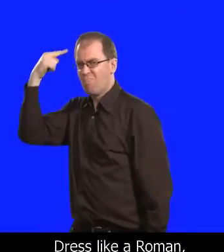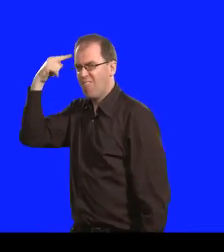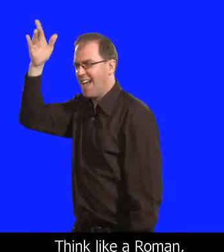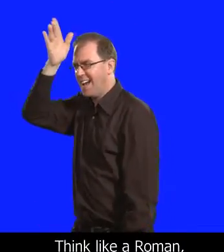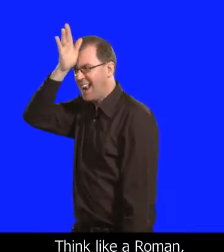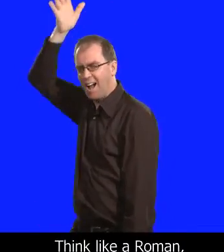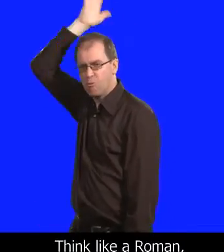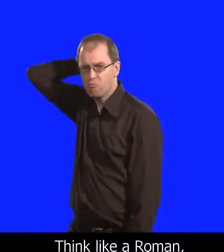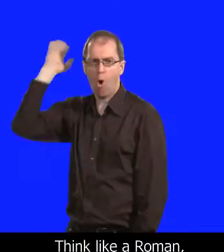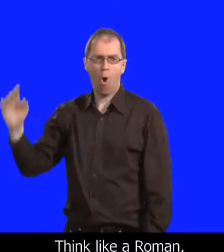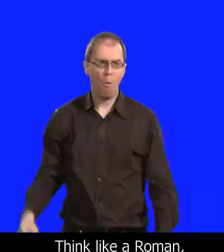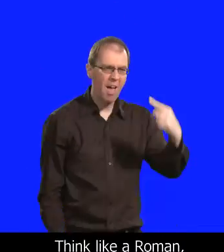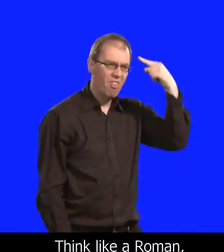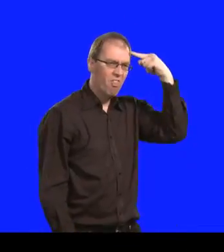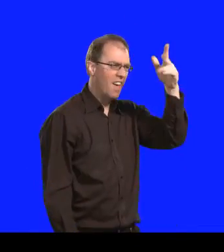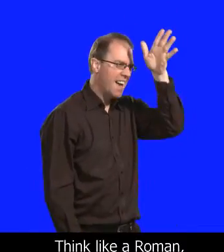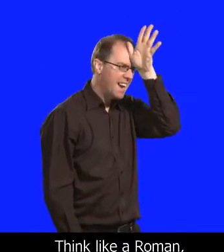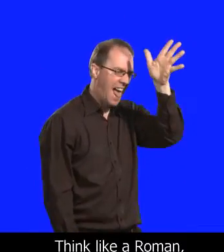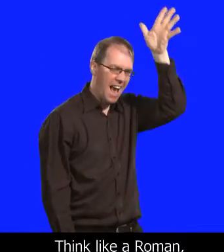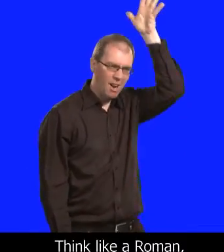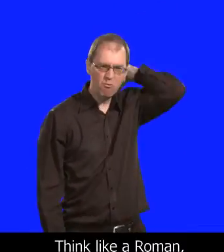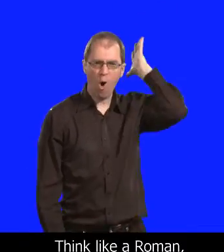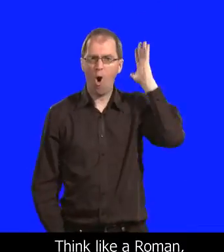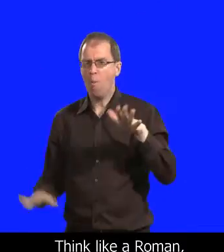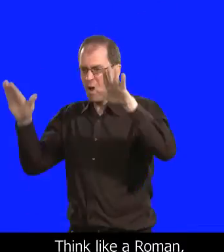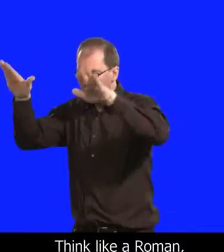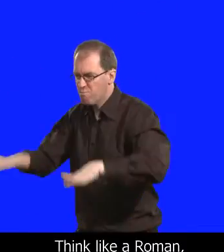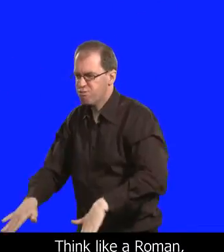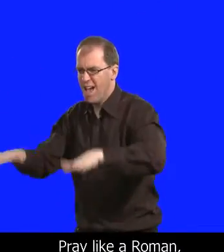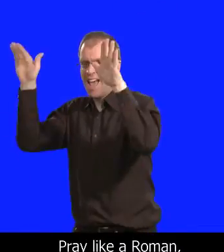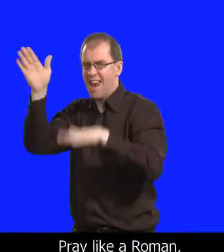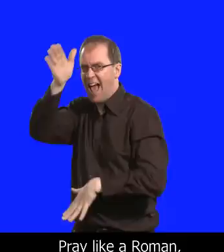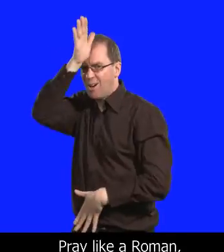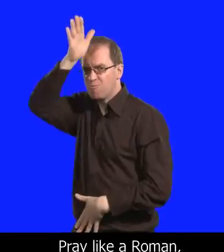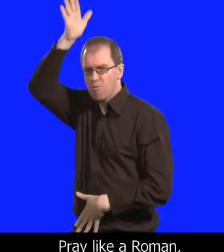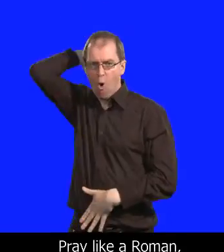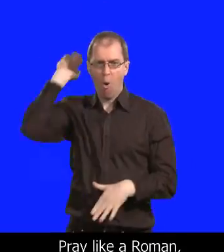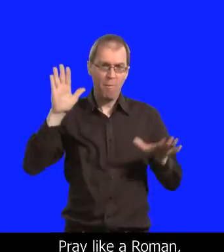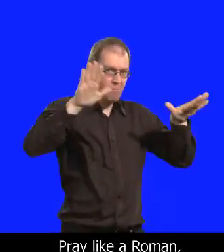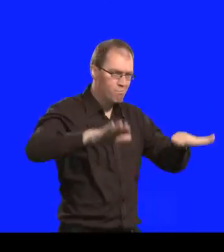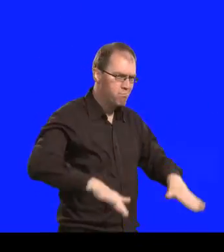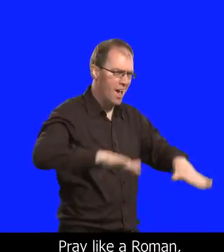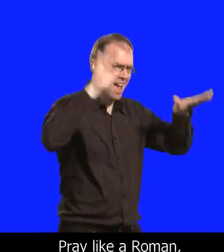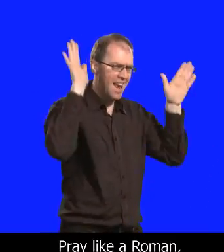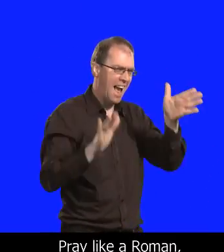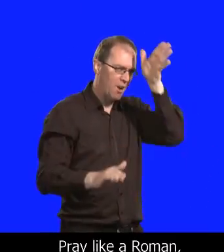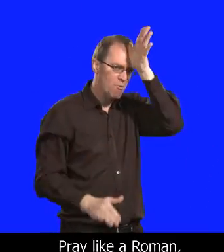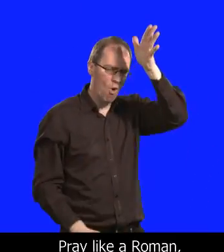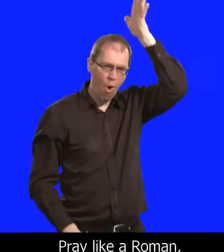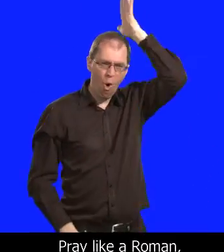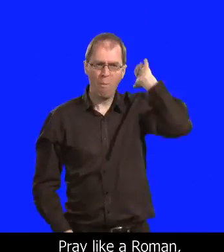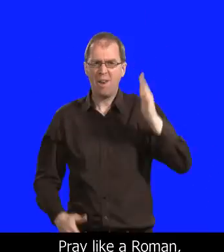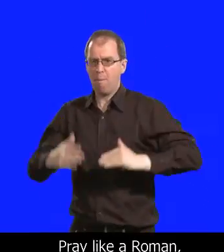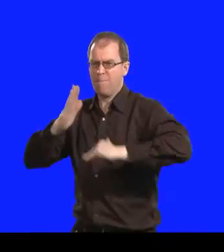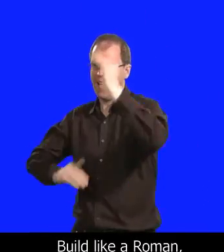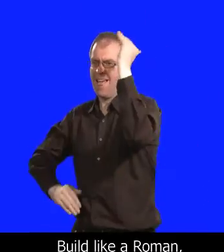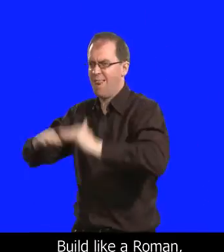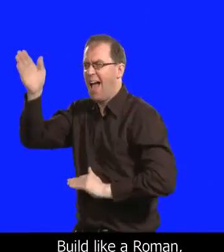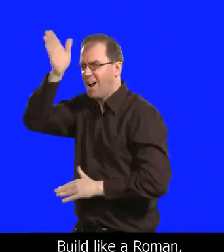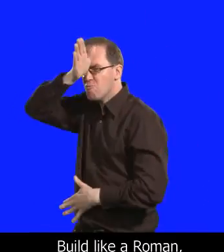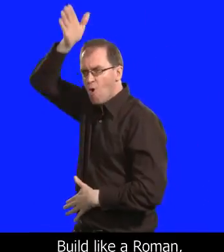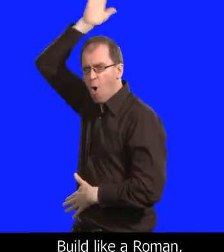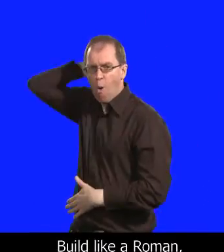Roman. Think like a Roman, eat like a Roman. Pray like a Roman, pray like a Roman.